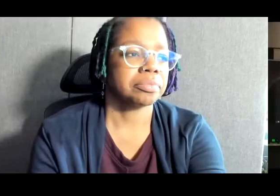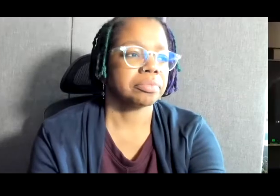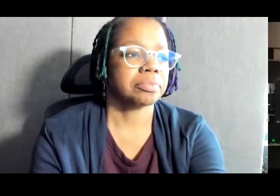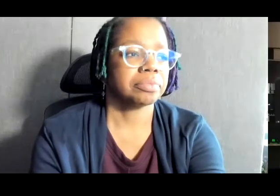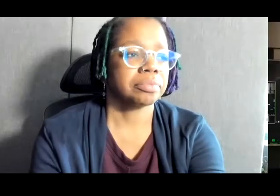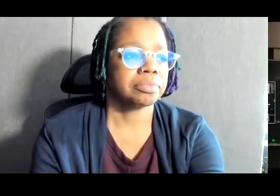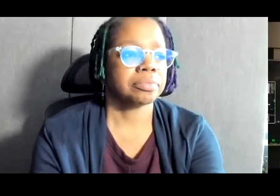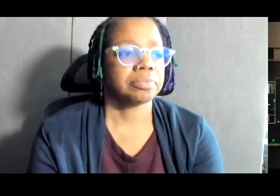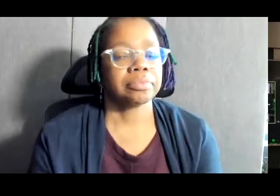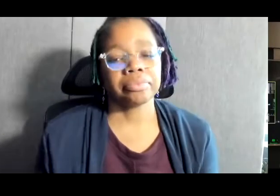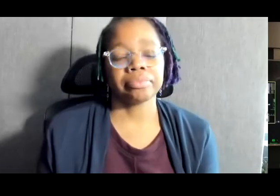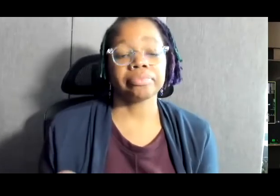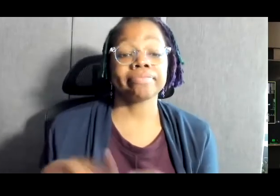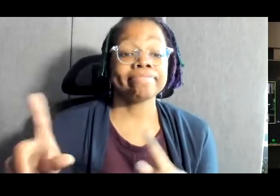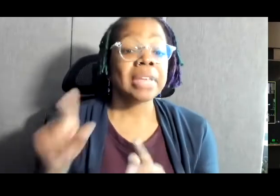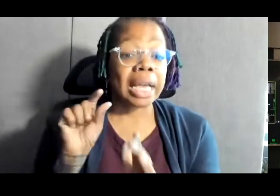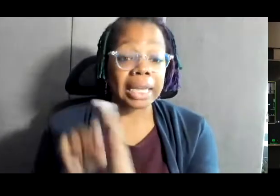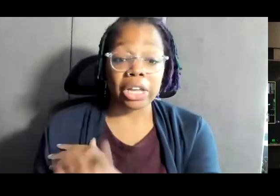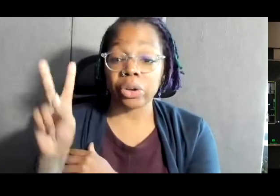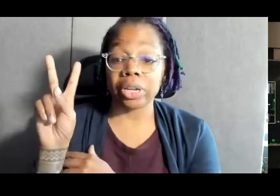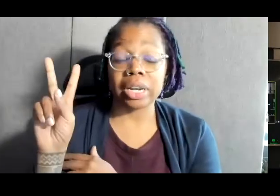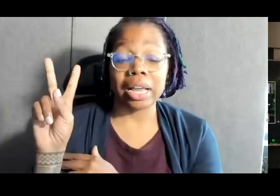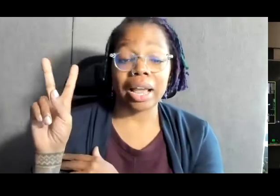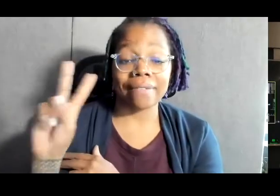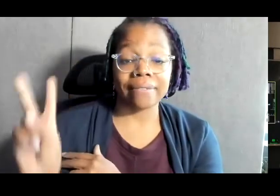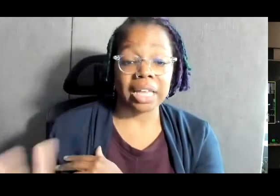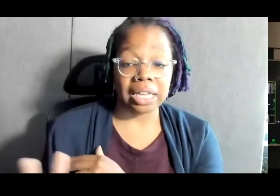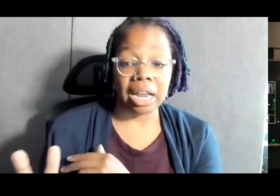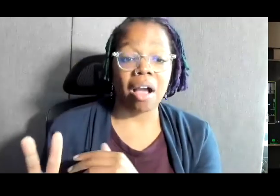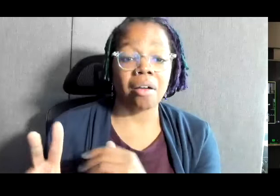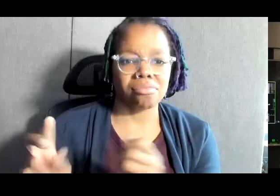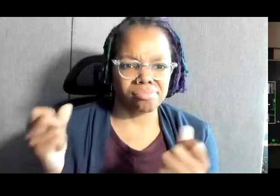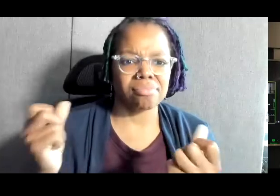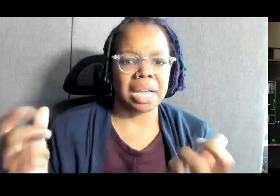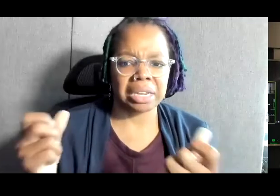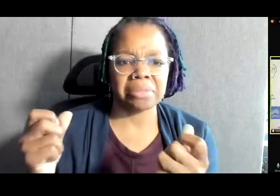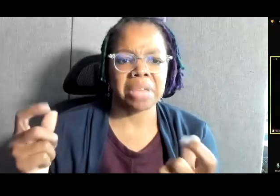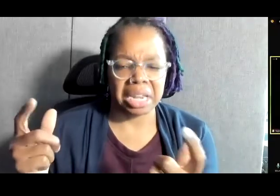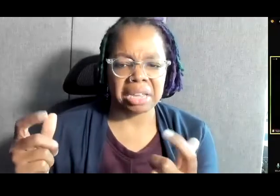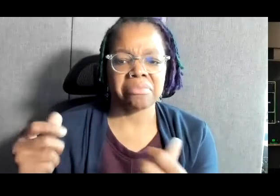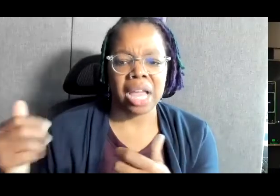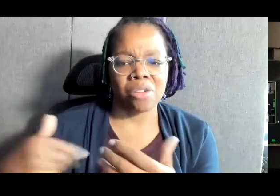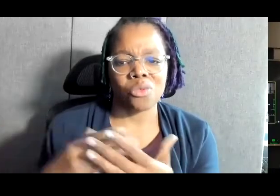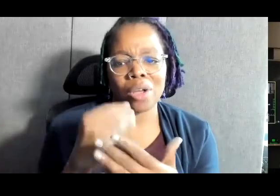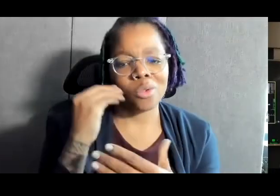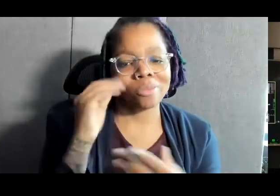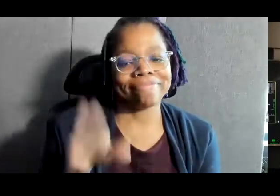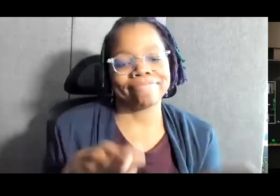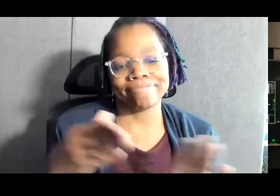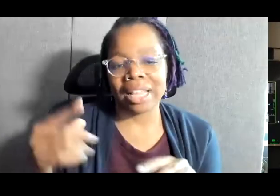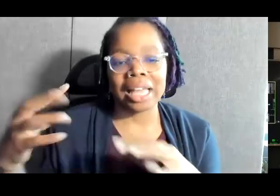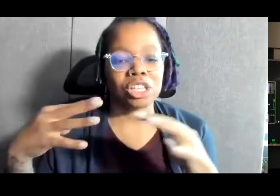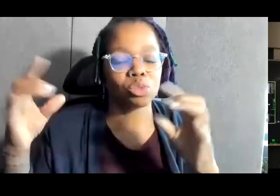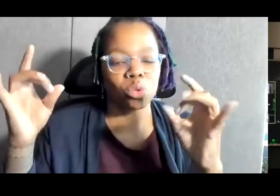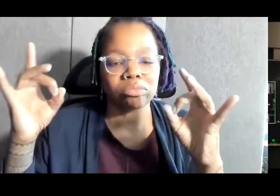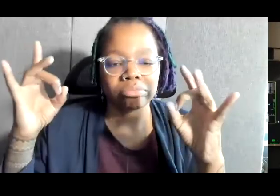Killed in Vietnam in very large numbers and come home in body bags. This war was bloody, was